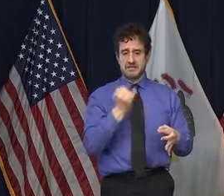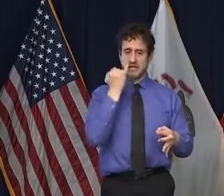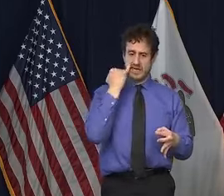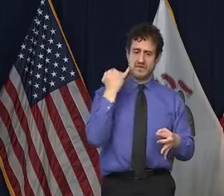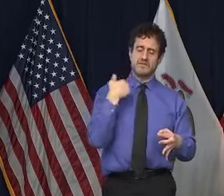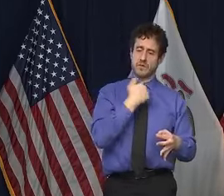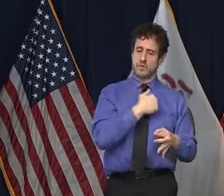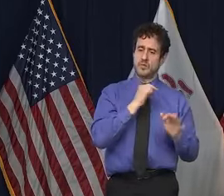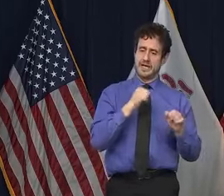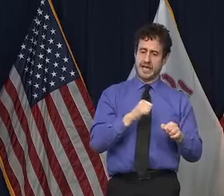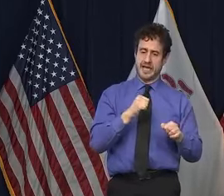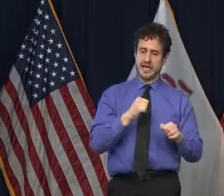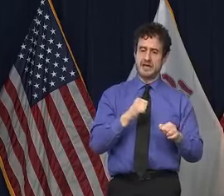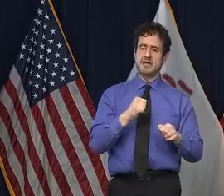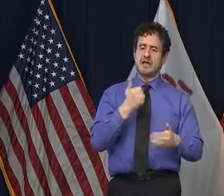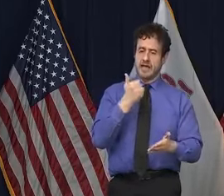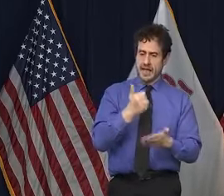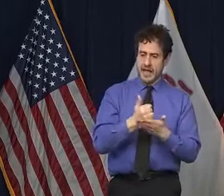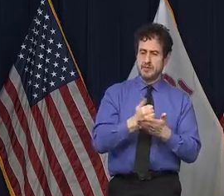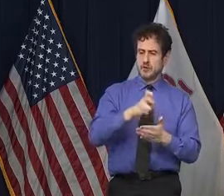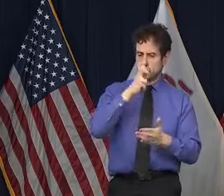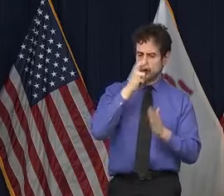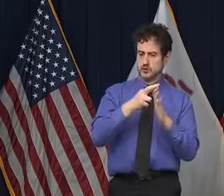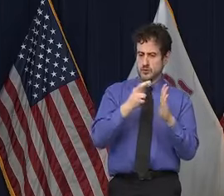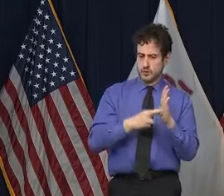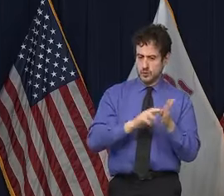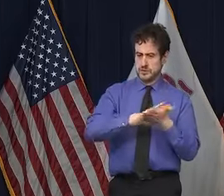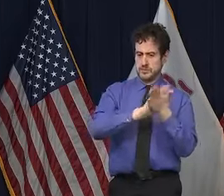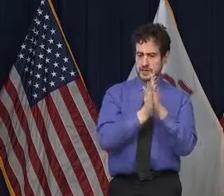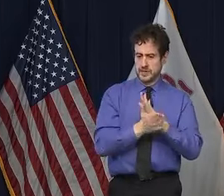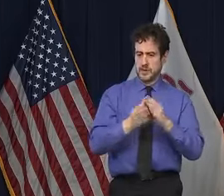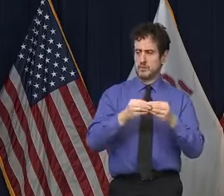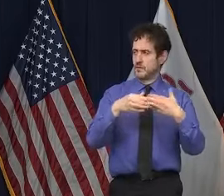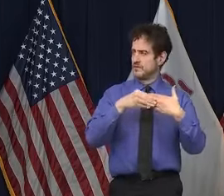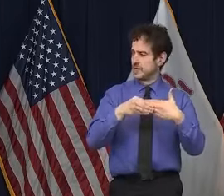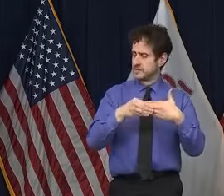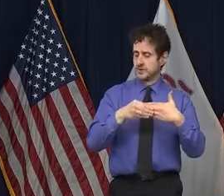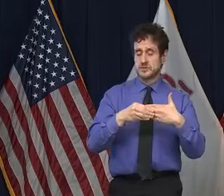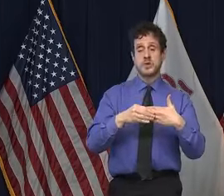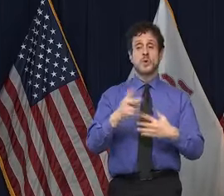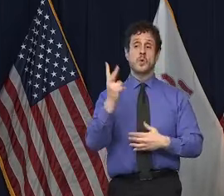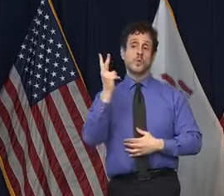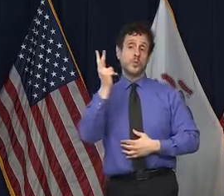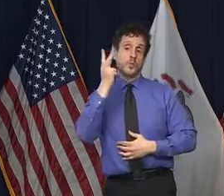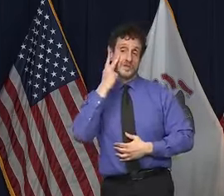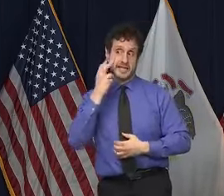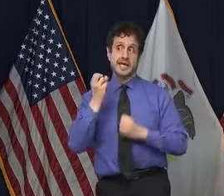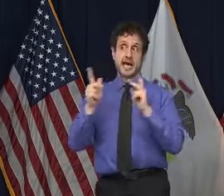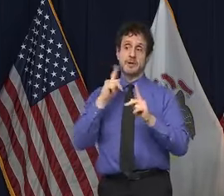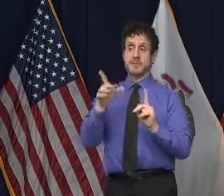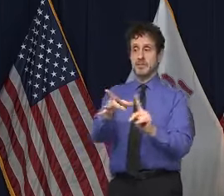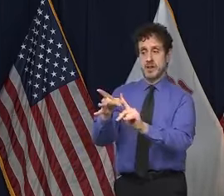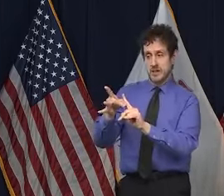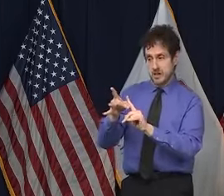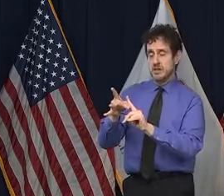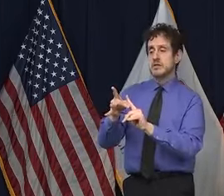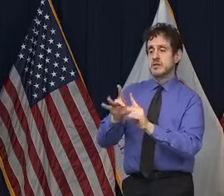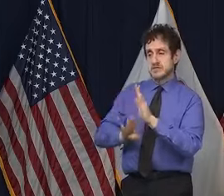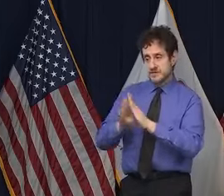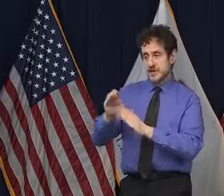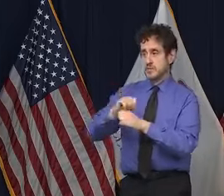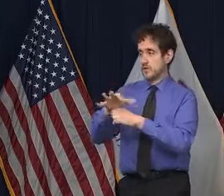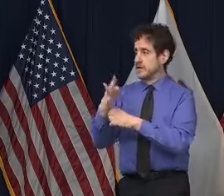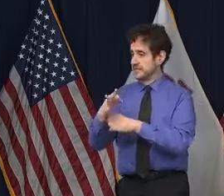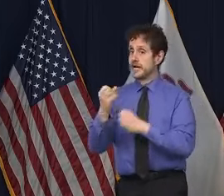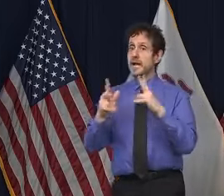we can reduce restrictions based upon both the positivity rates and the hospitalization rates and the case numbers across